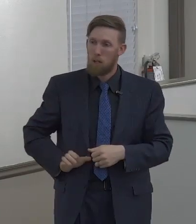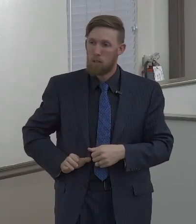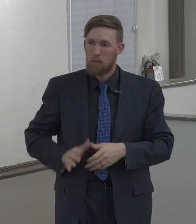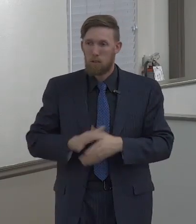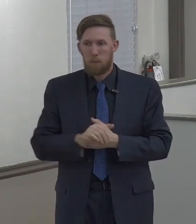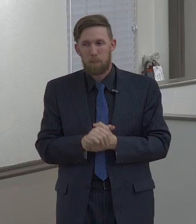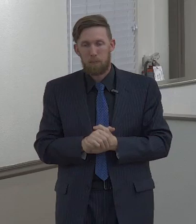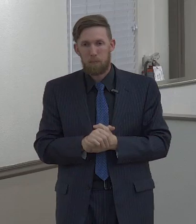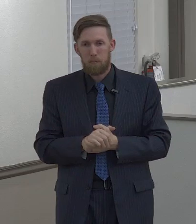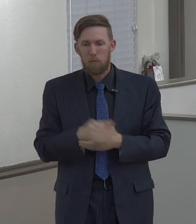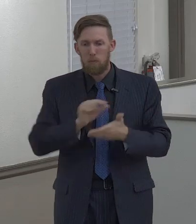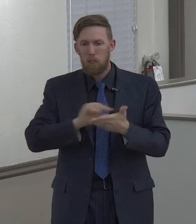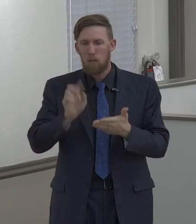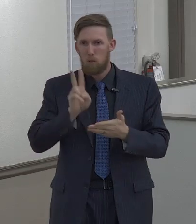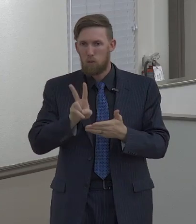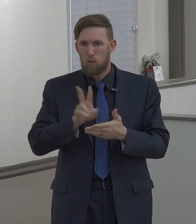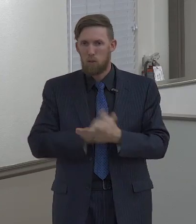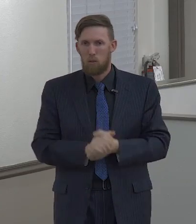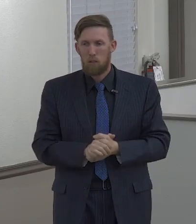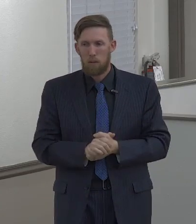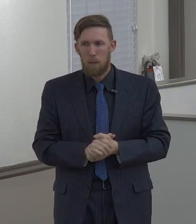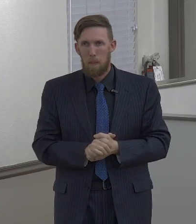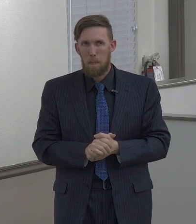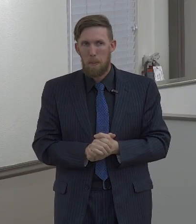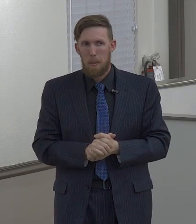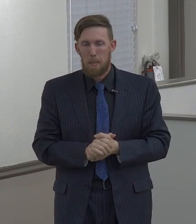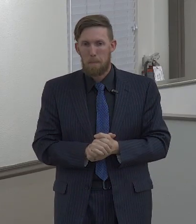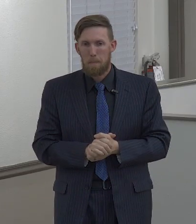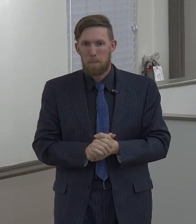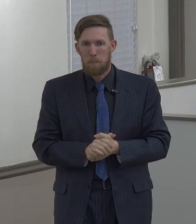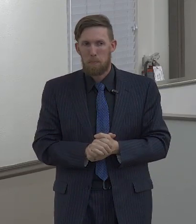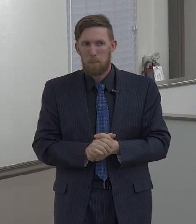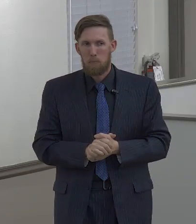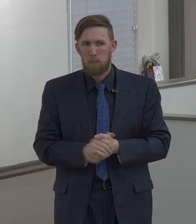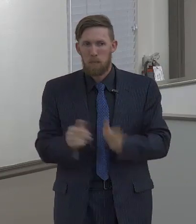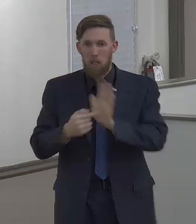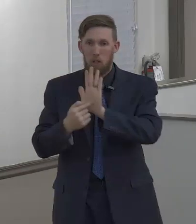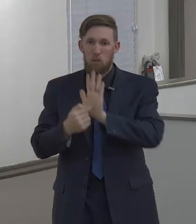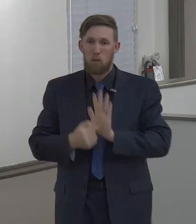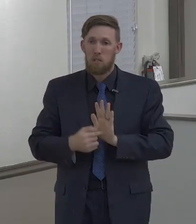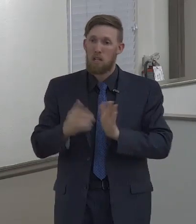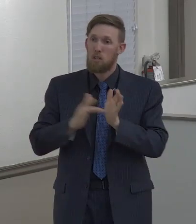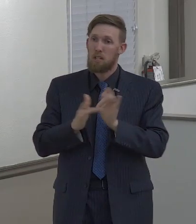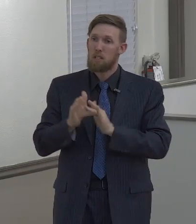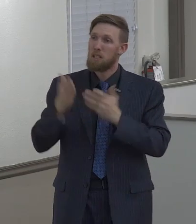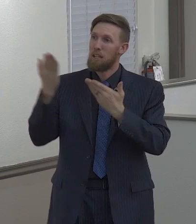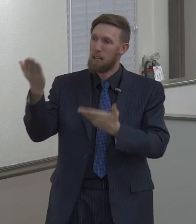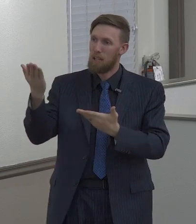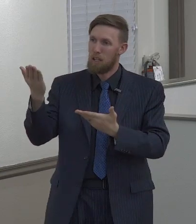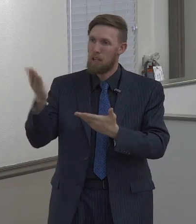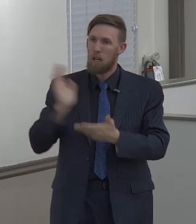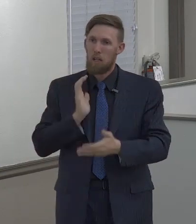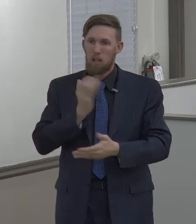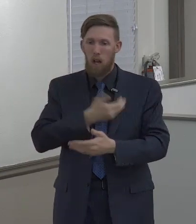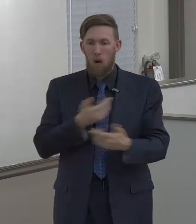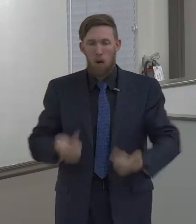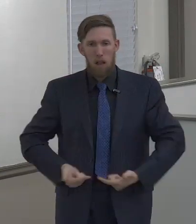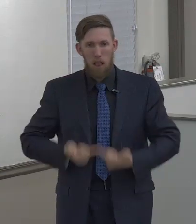Seek those things which are above. Verse number 2, there tells us that Jesus is our life.